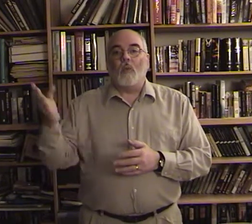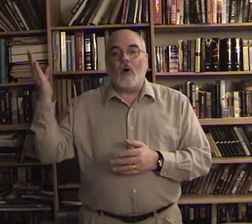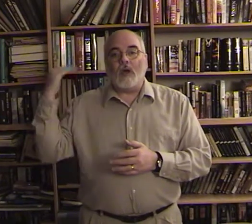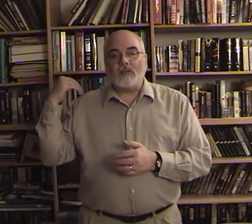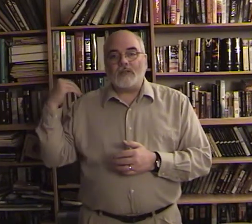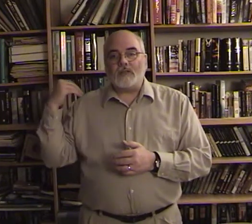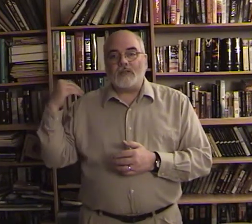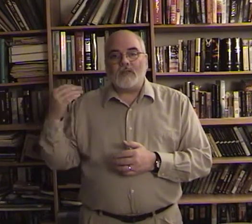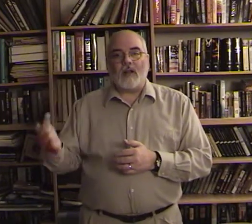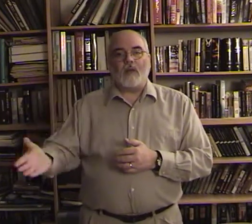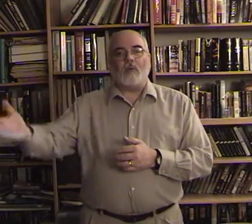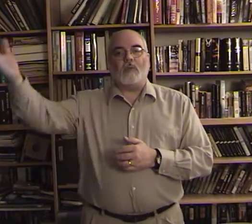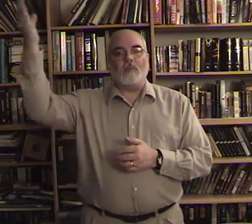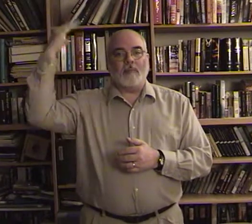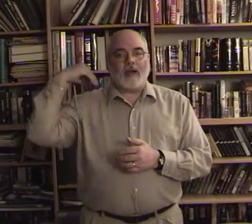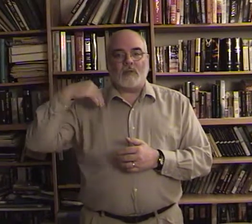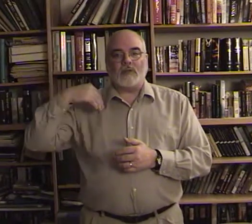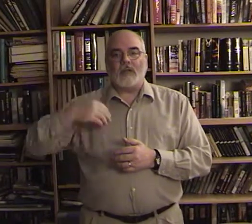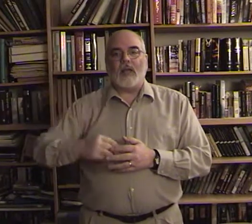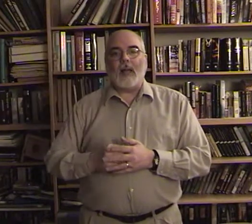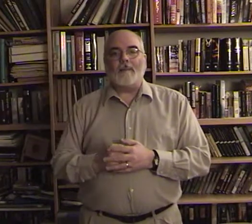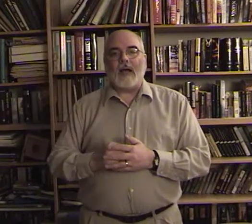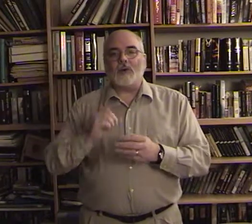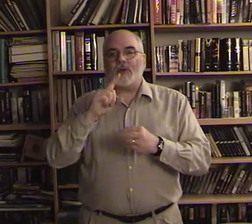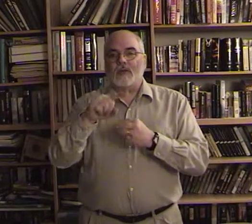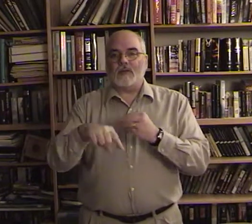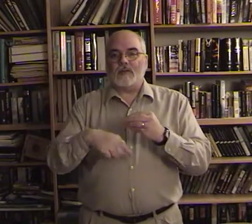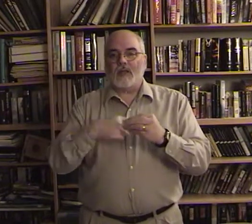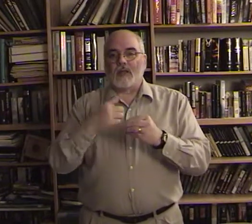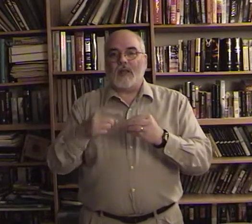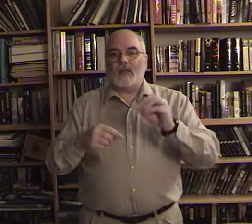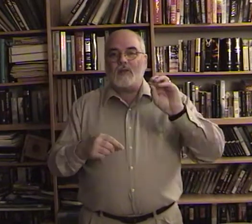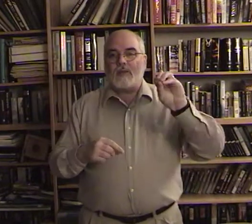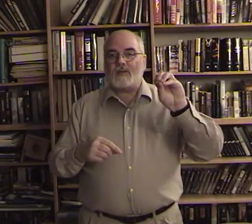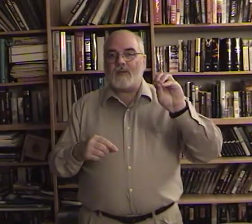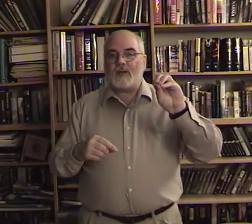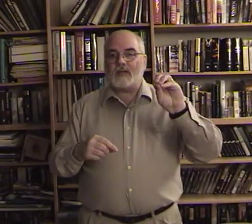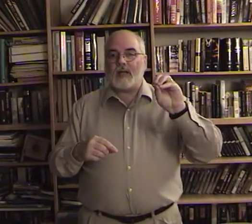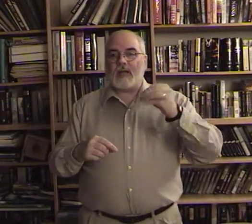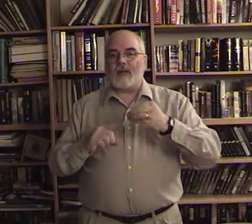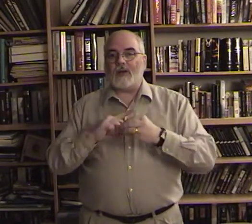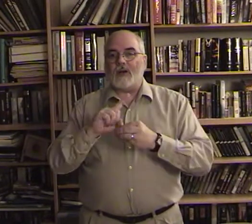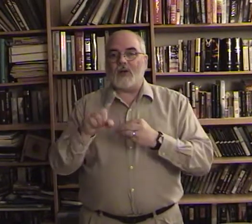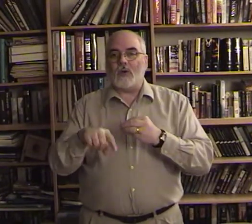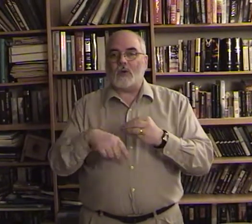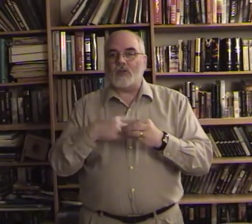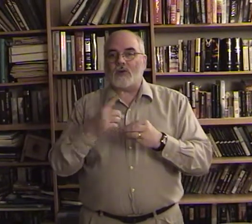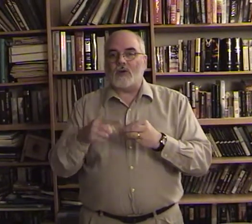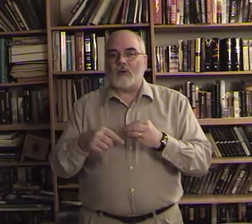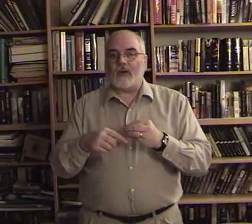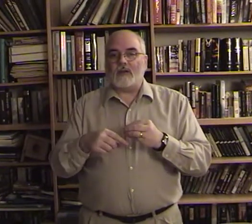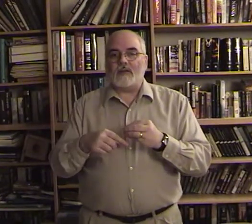was just kind of go backwards about you have your fingers kind of together here and you go a circle around it